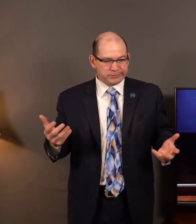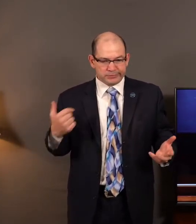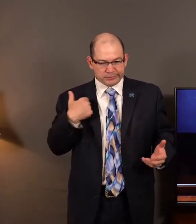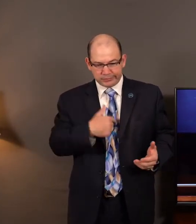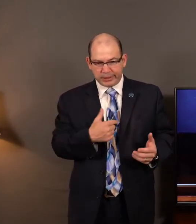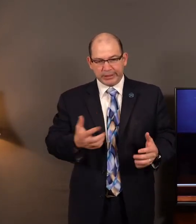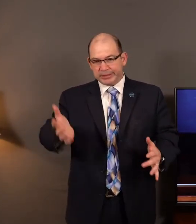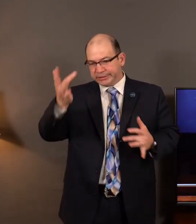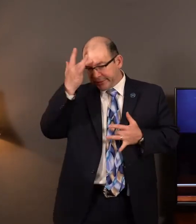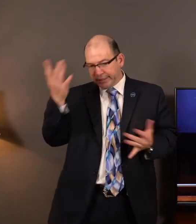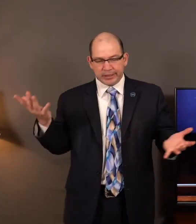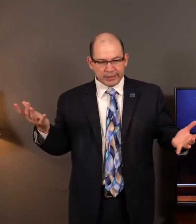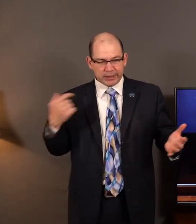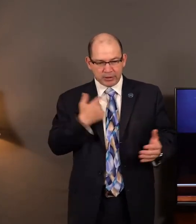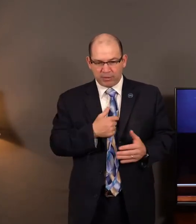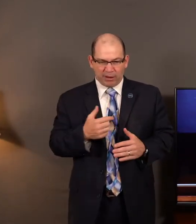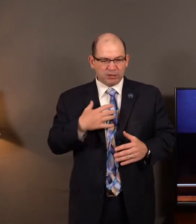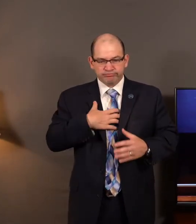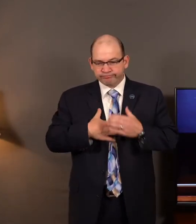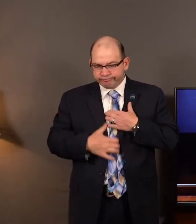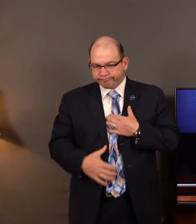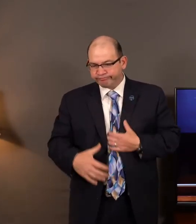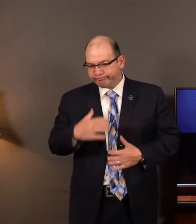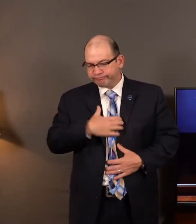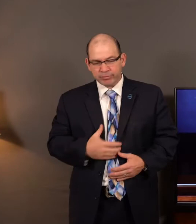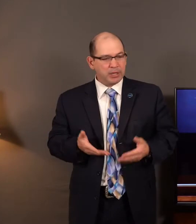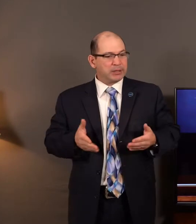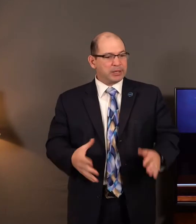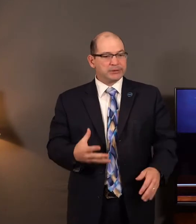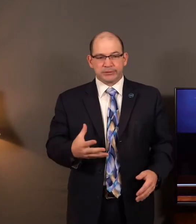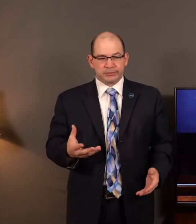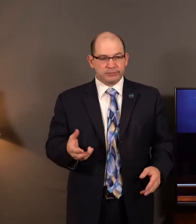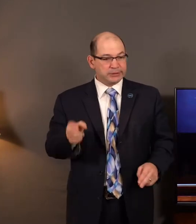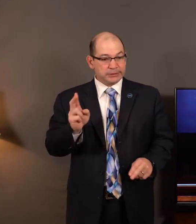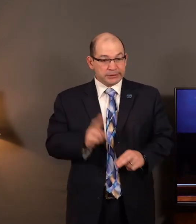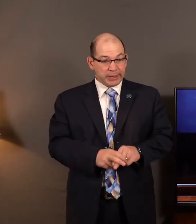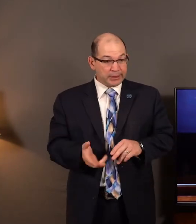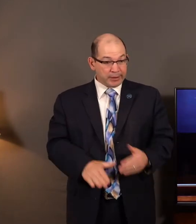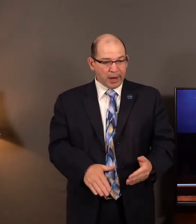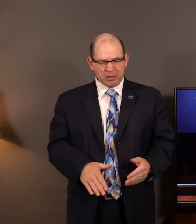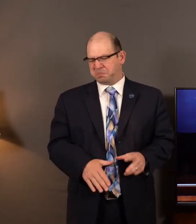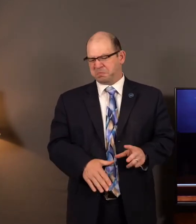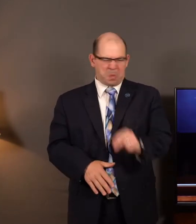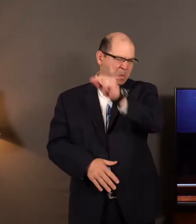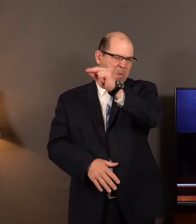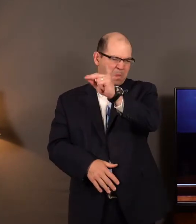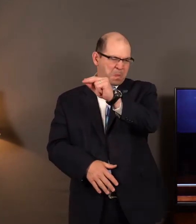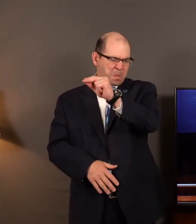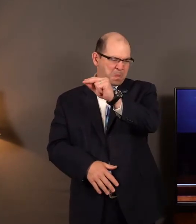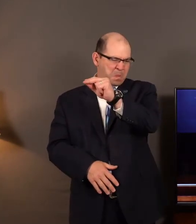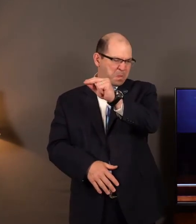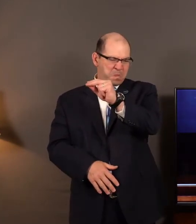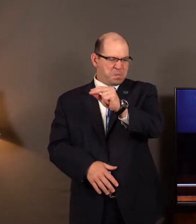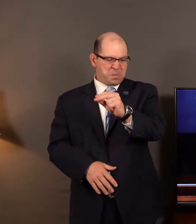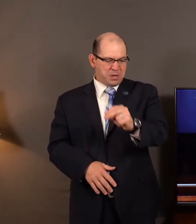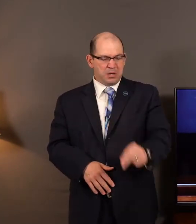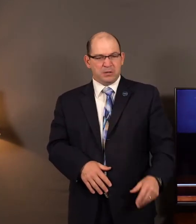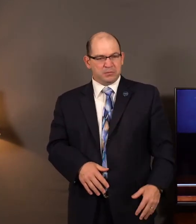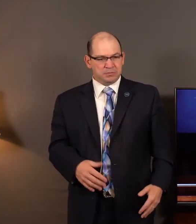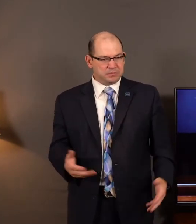And we're dying of starvation. And so let's just sit here and die. No that wasn't their spirit. It didn't look good on any front.